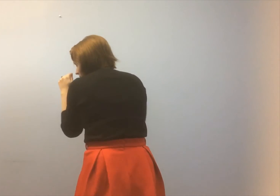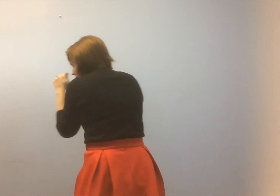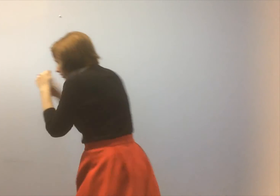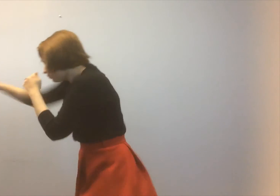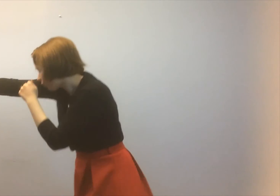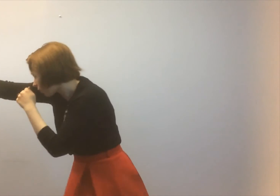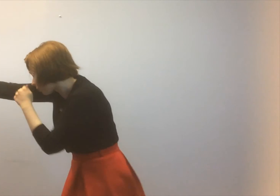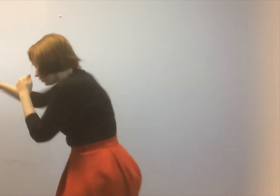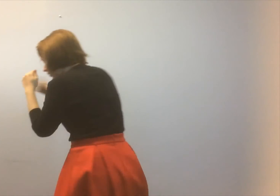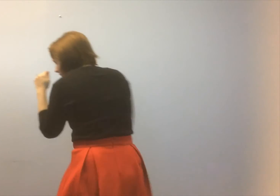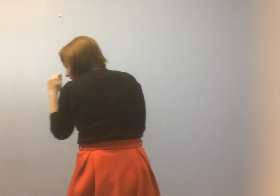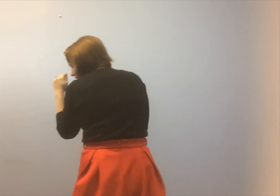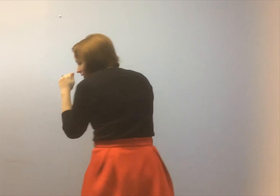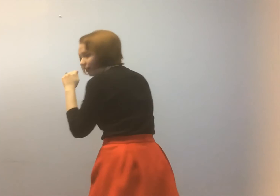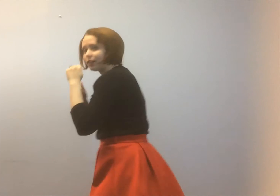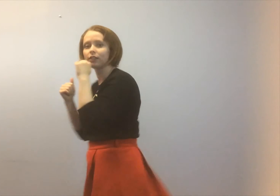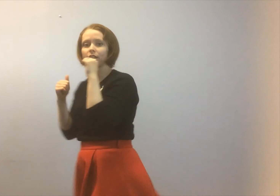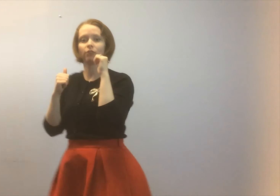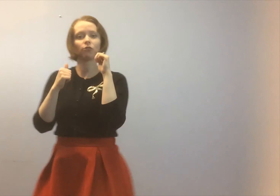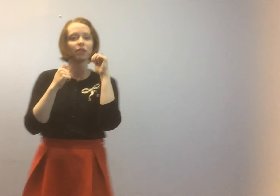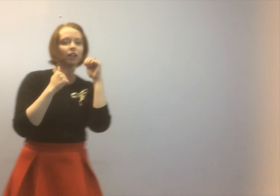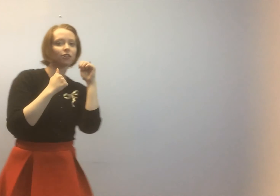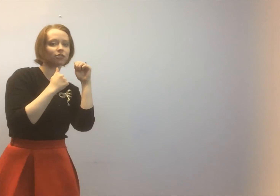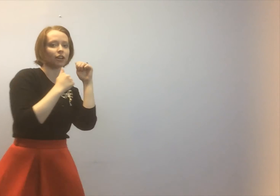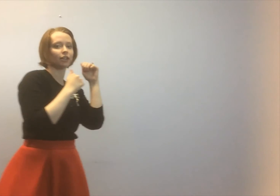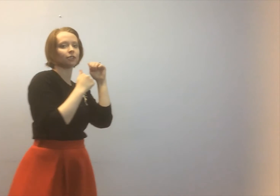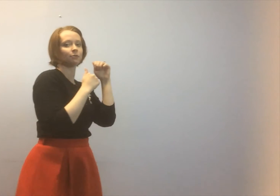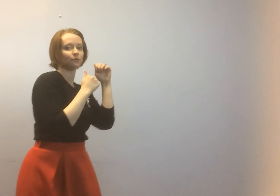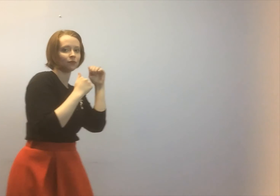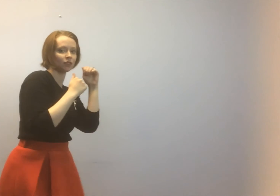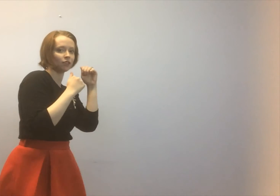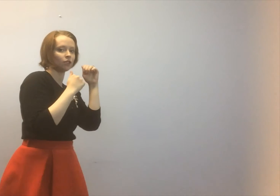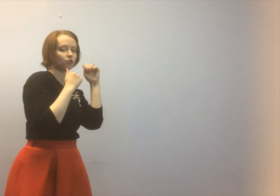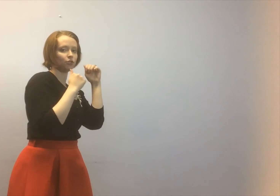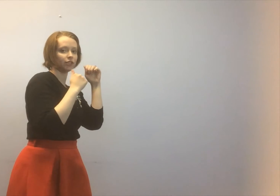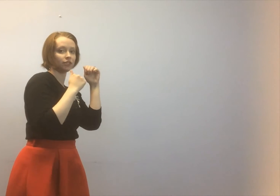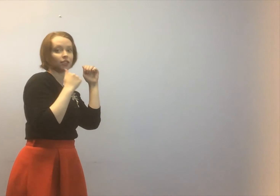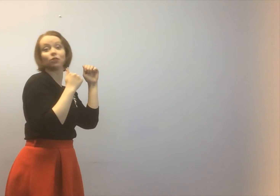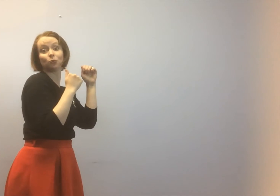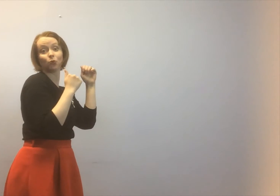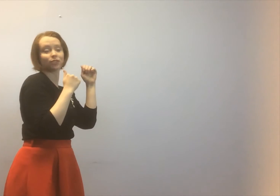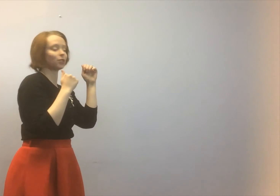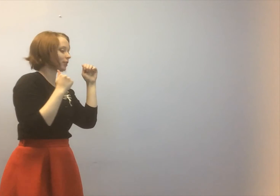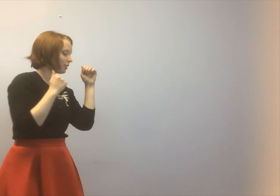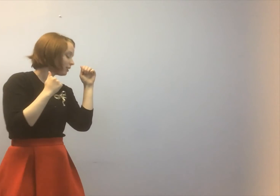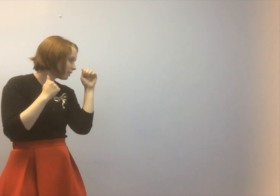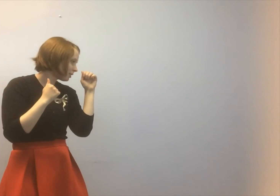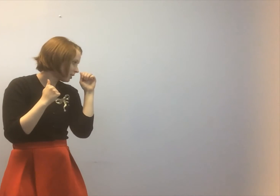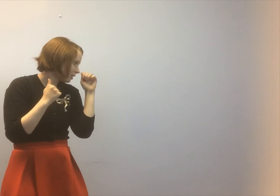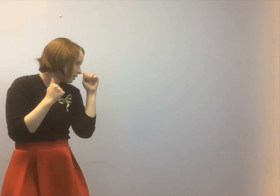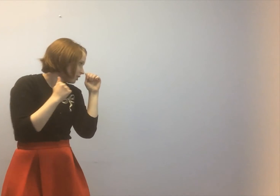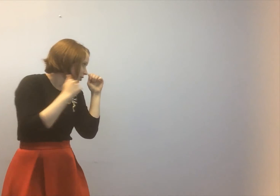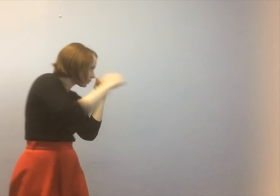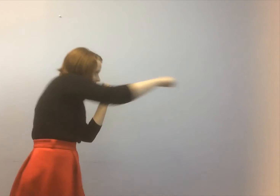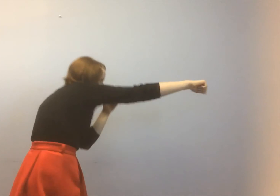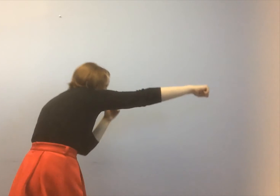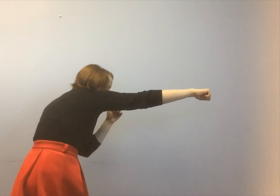forward forward and then on the other side so you can see what's going on forward